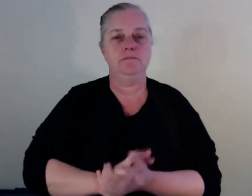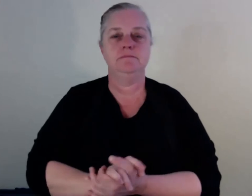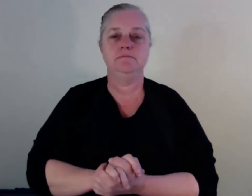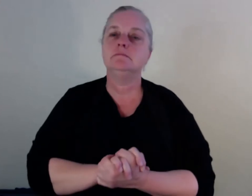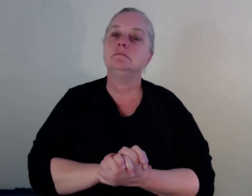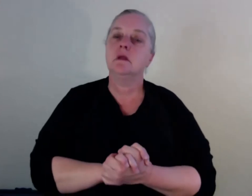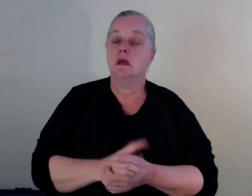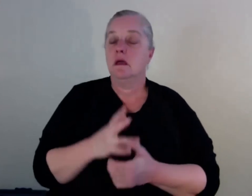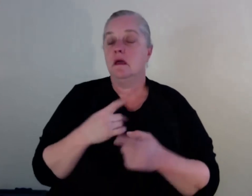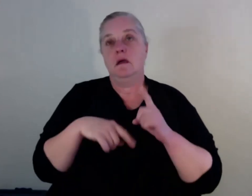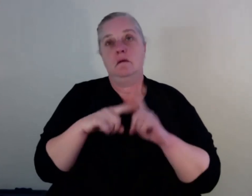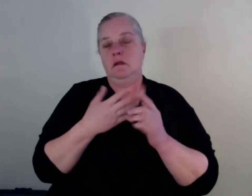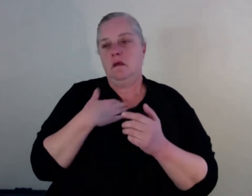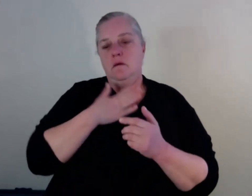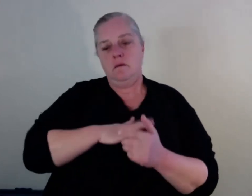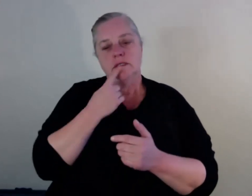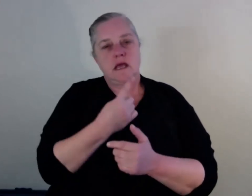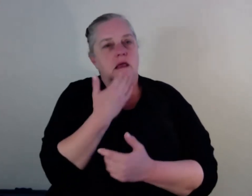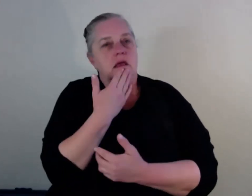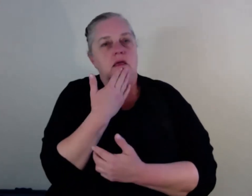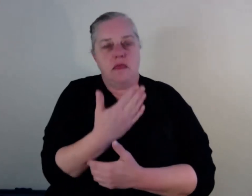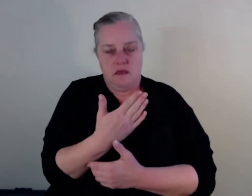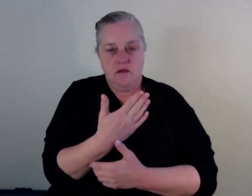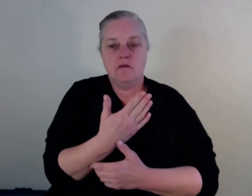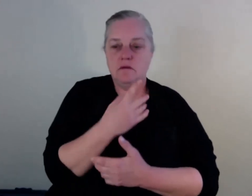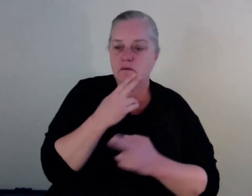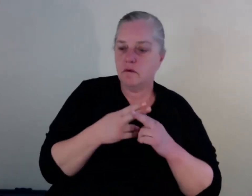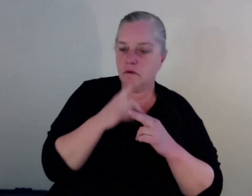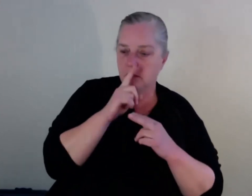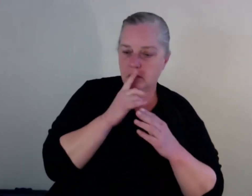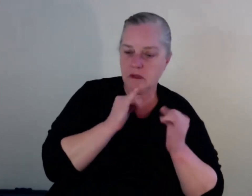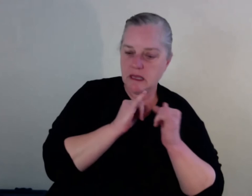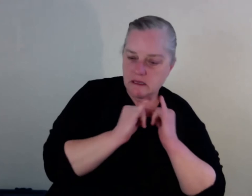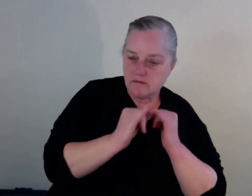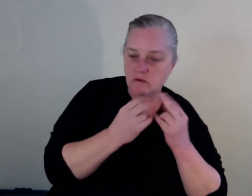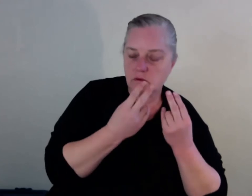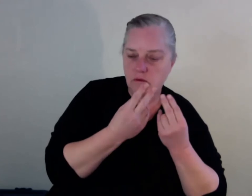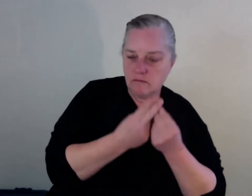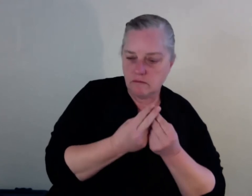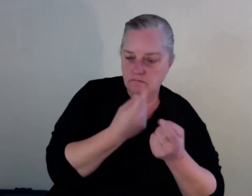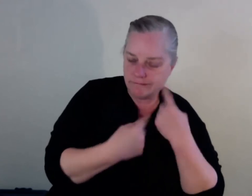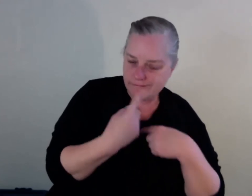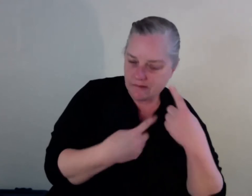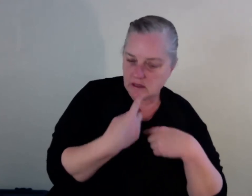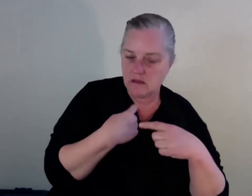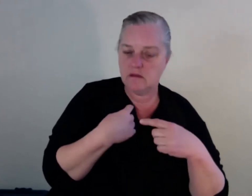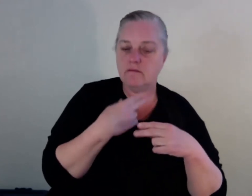includes, um, and um, know, Kevin and Ahmed, um, and, um, also, um, we had, um, who, um,